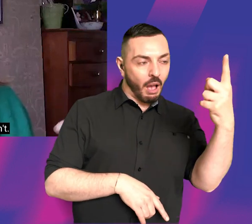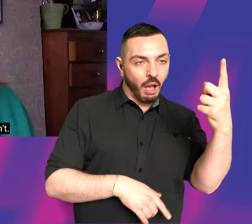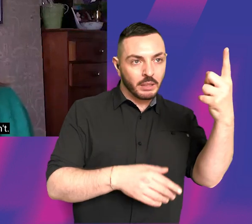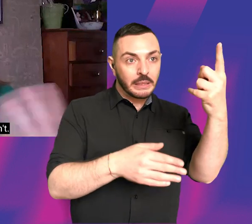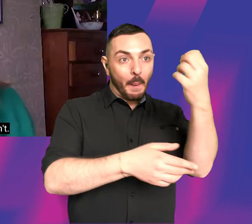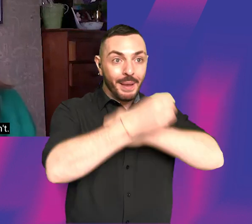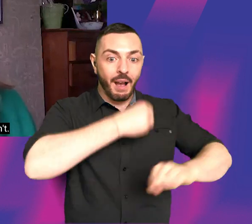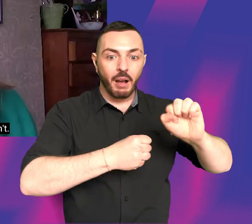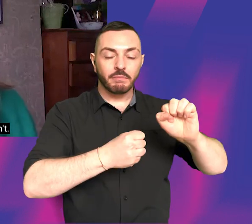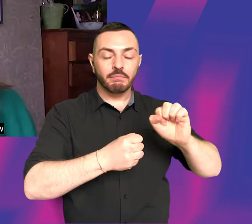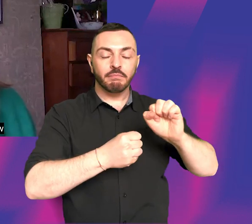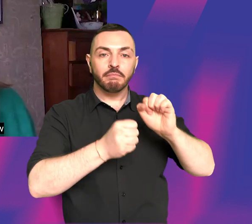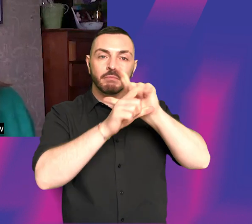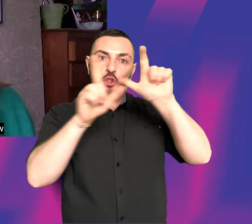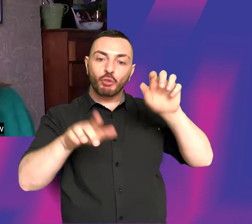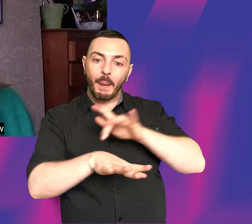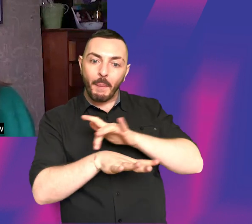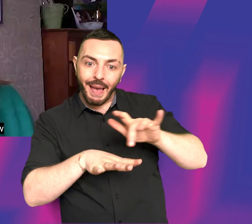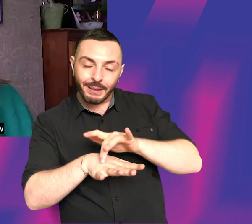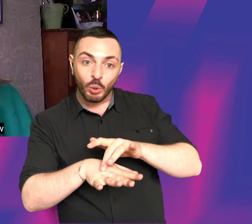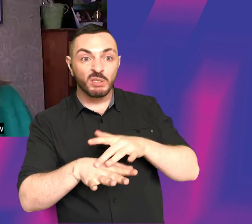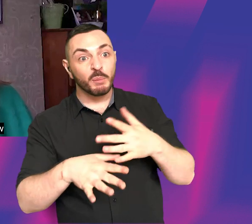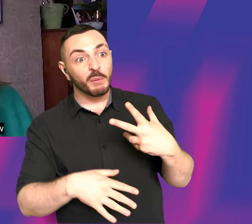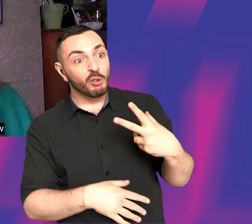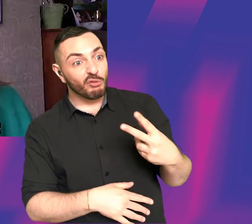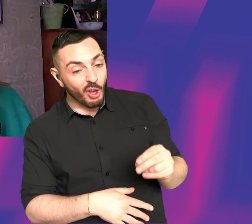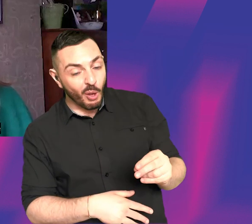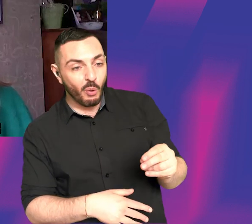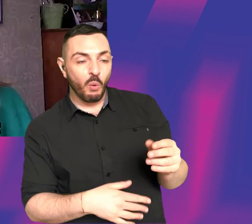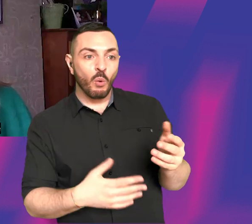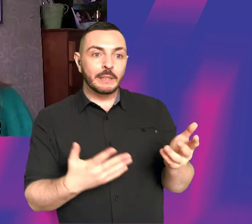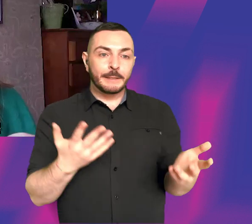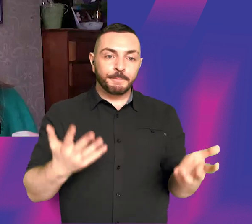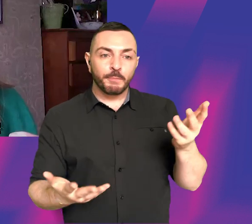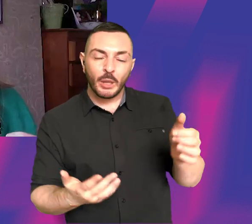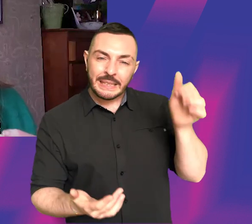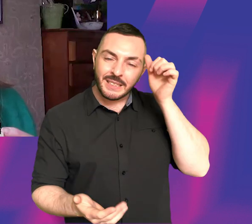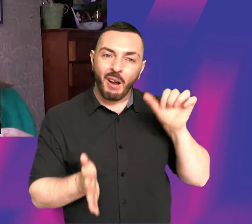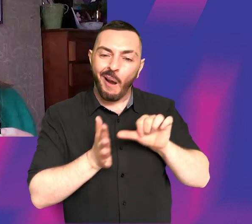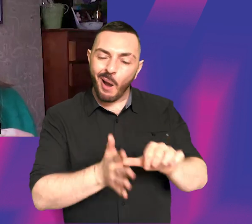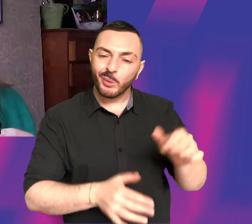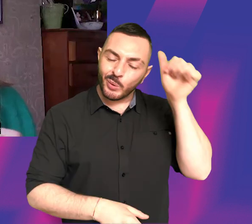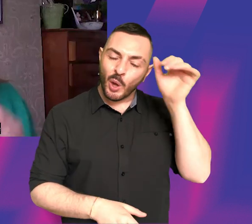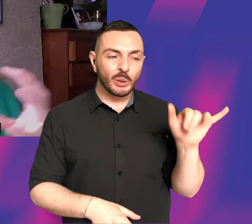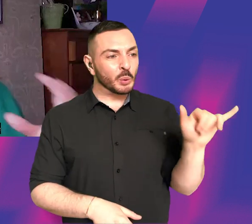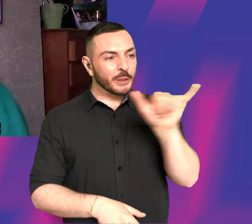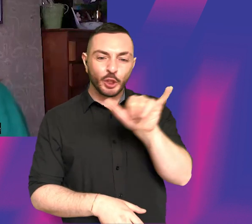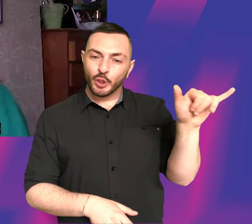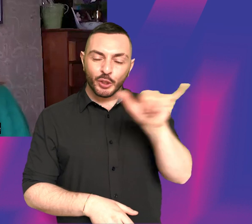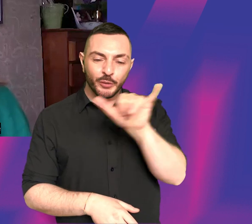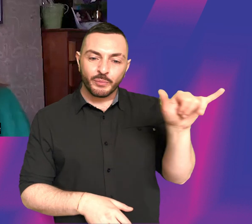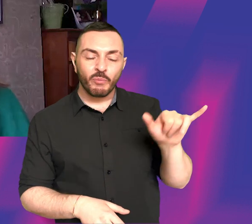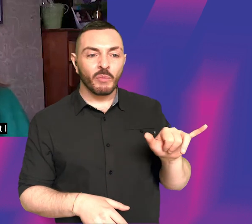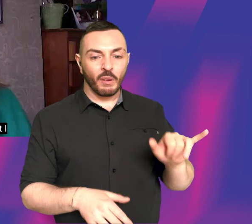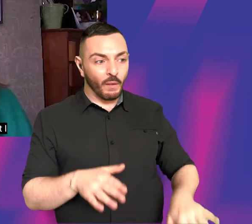screenplays and sometimes they don't. And I think that's really hard to know when something, you know, has the ability to turn